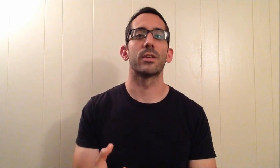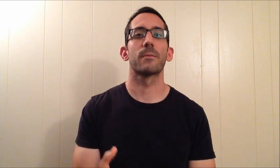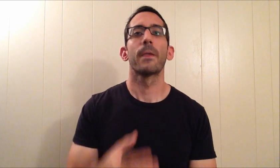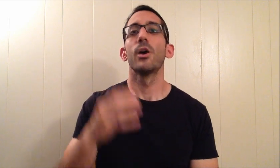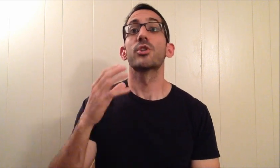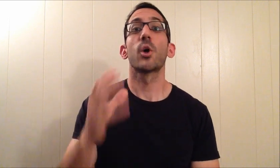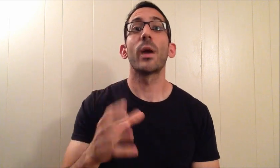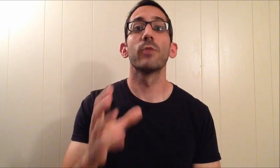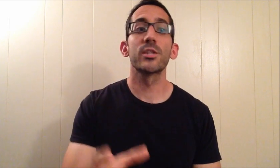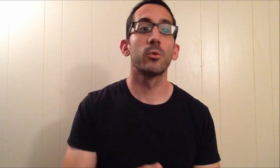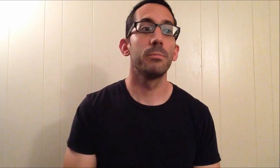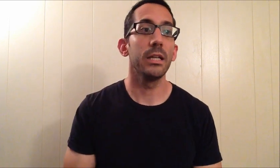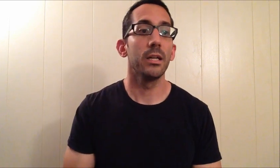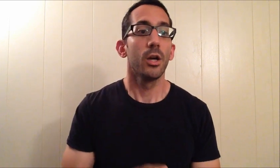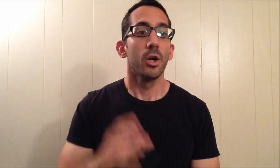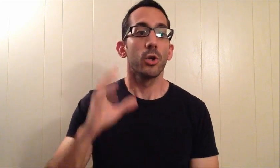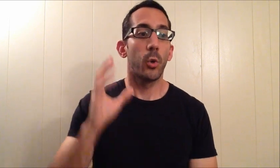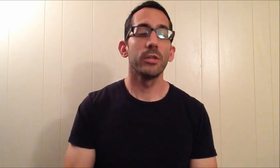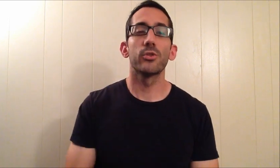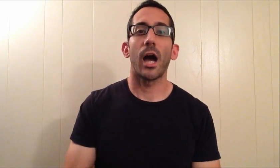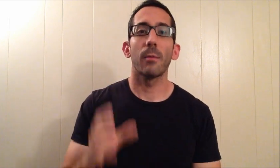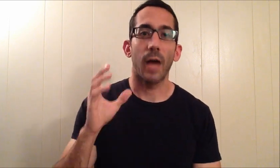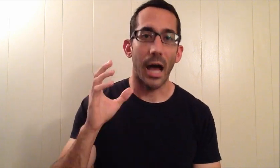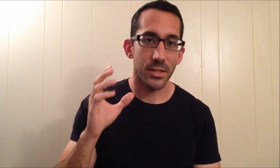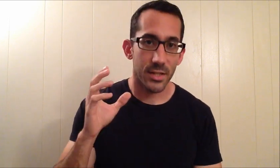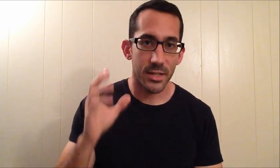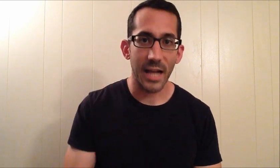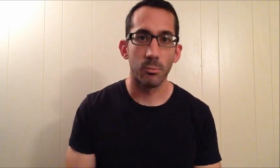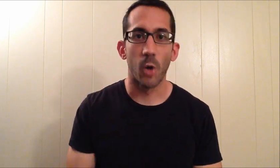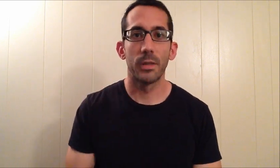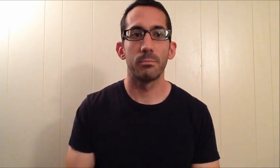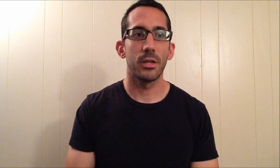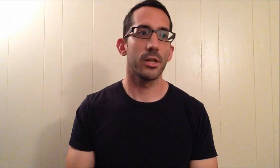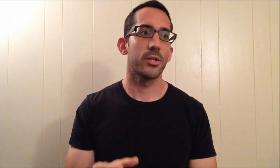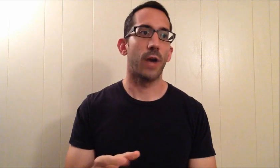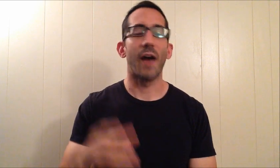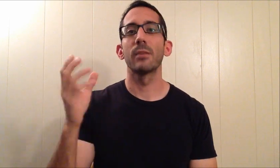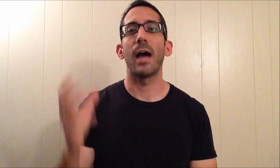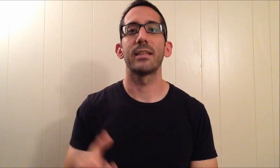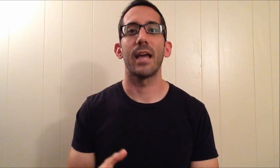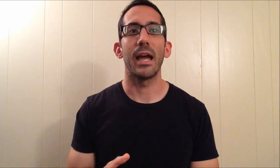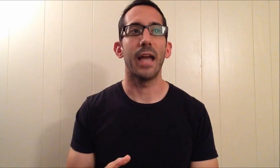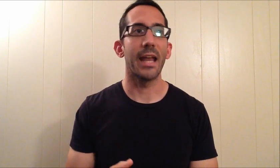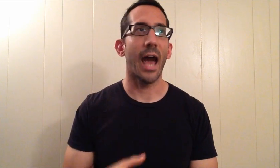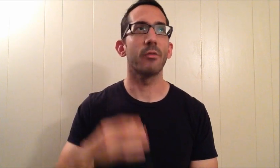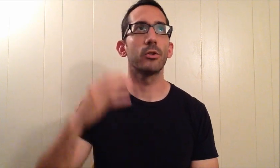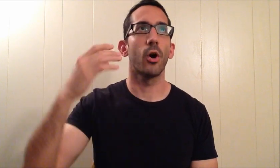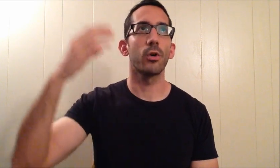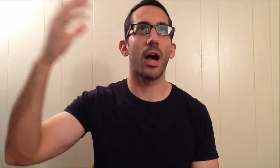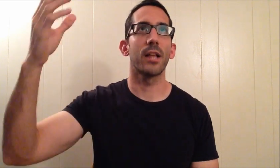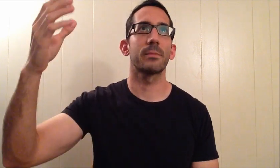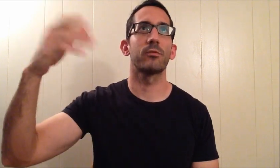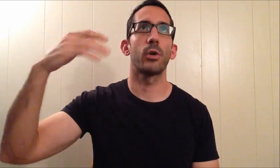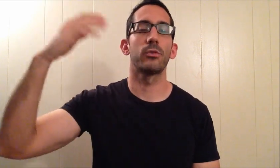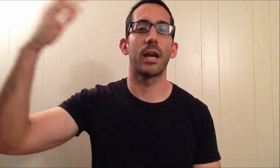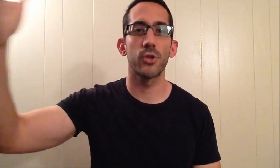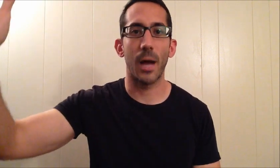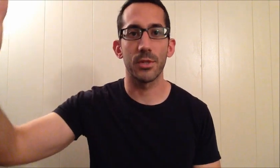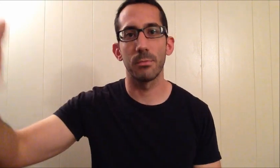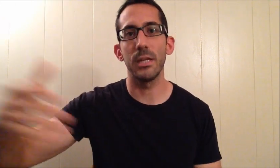risk. So a risk would be quitting your job at this exact moment because you're having a bad day and having no concept of what your next job is going to